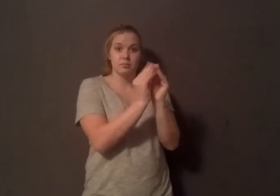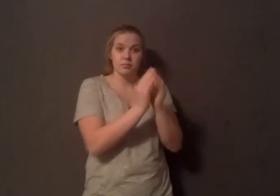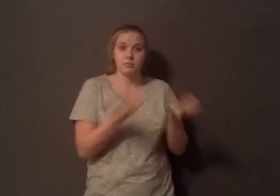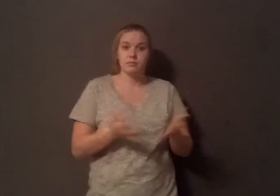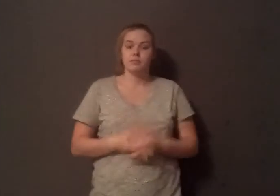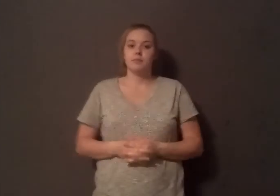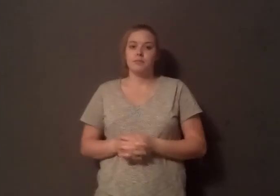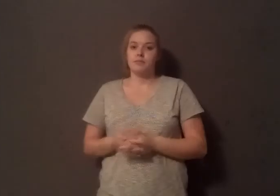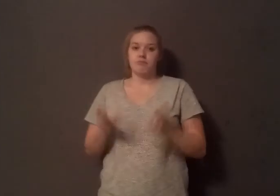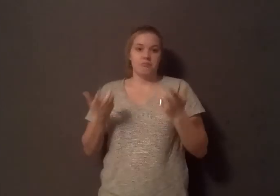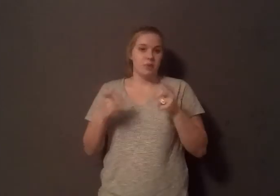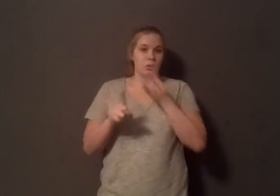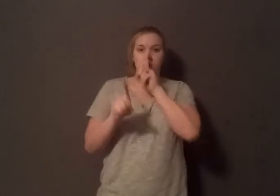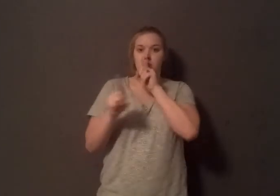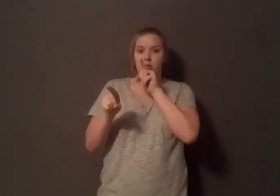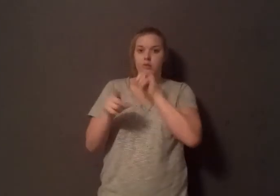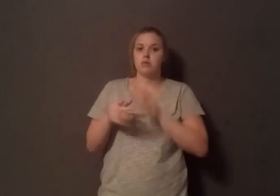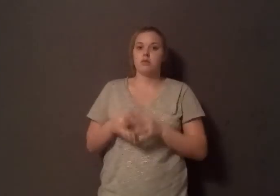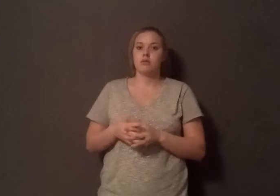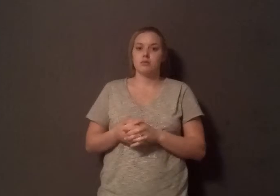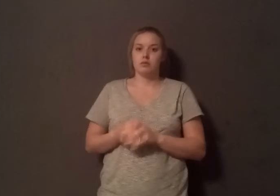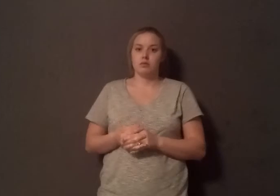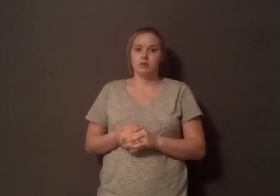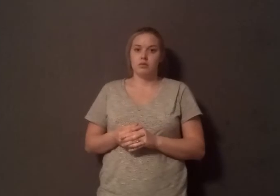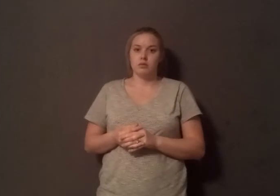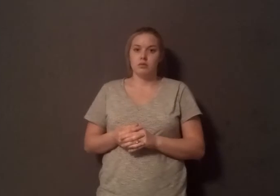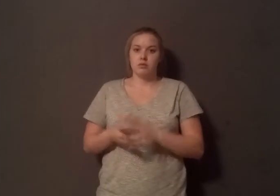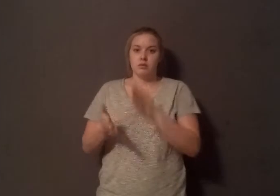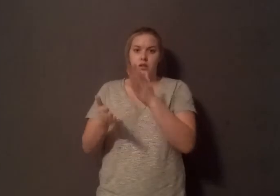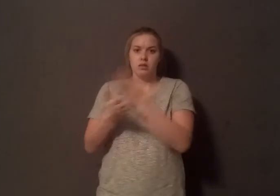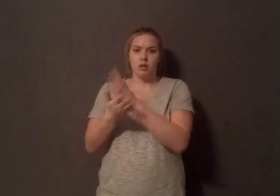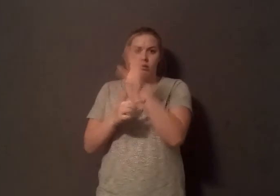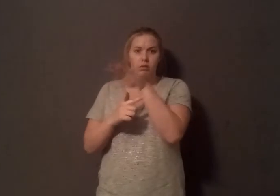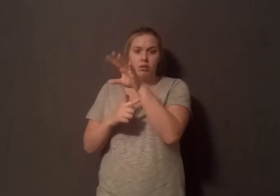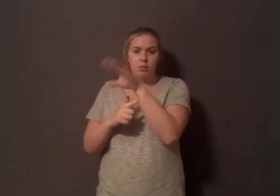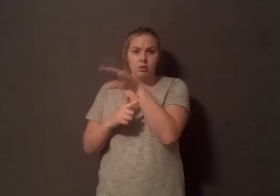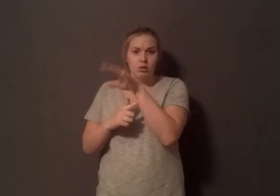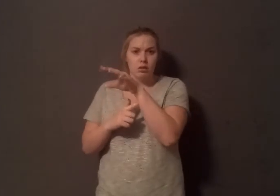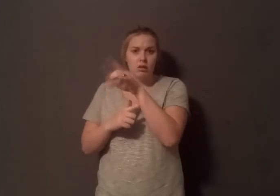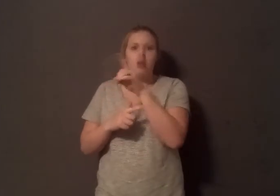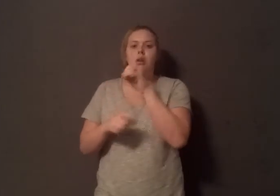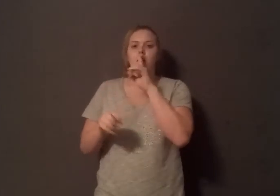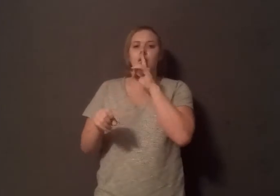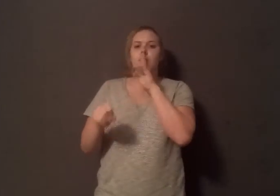They didn't want to answer my questions in person either and told us to stop filming, but promised they would connect me to the national office directly.